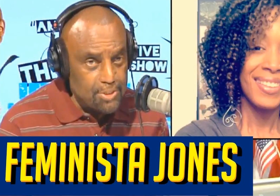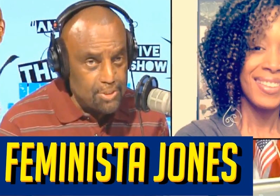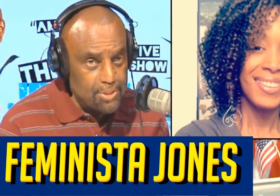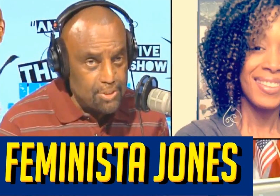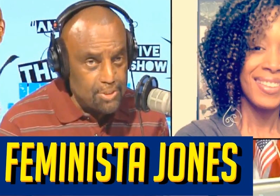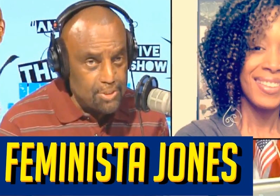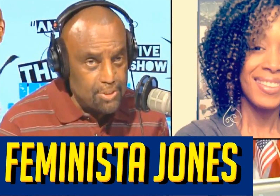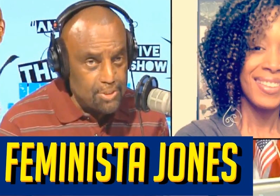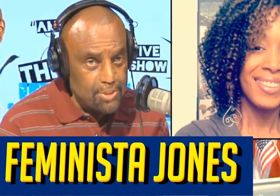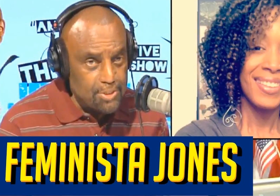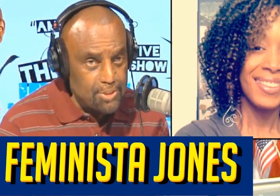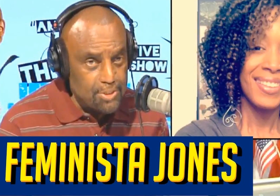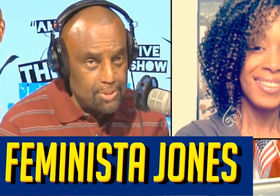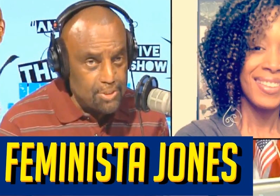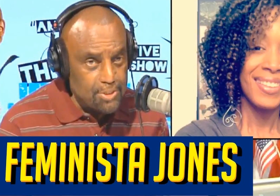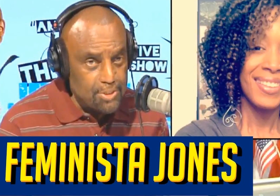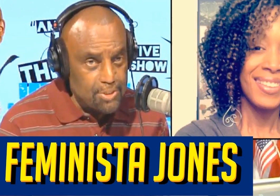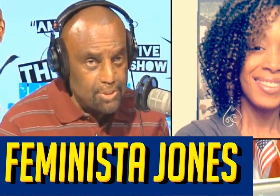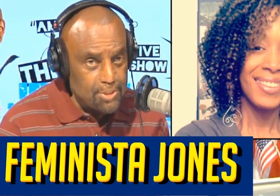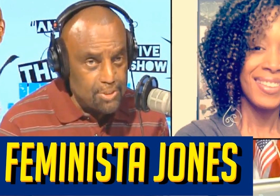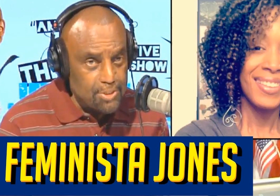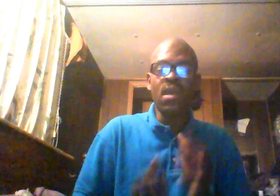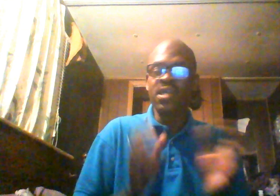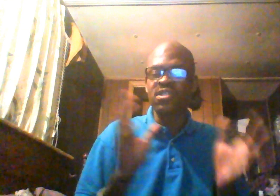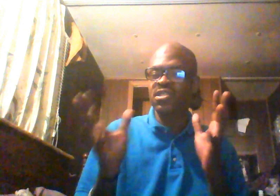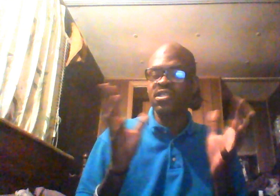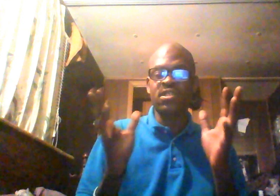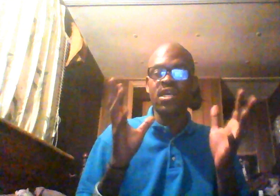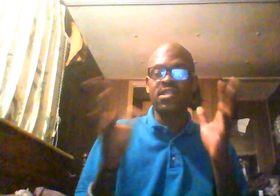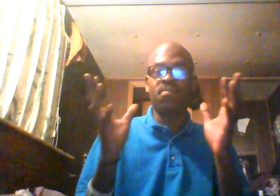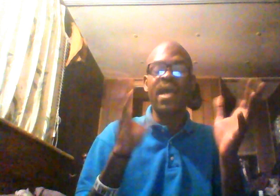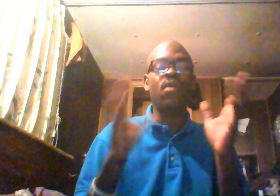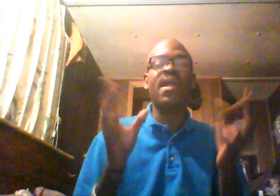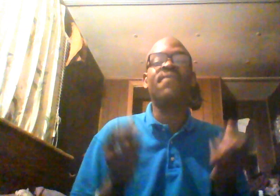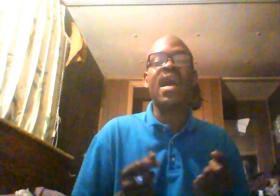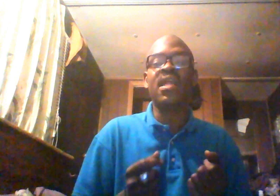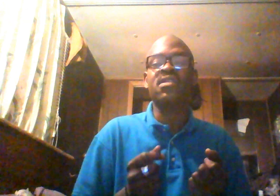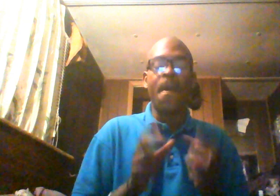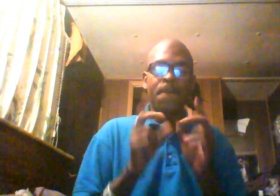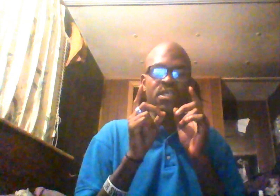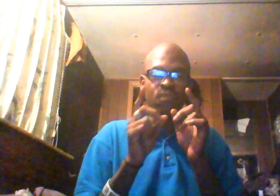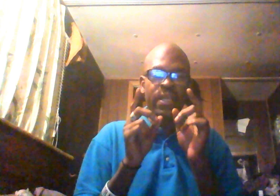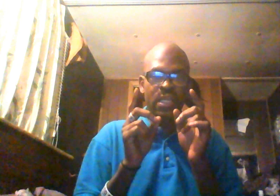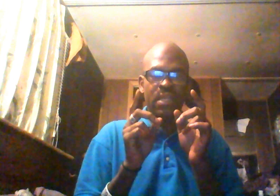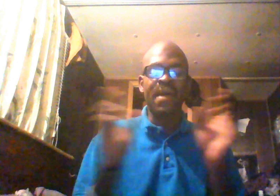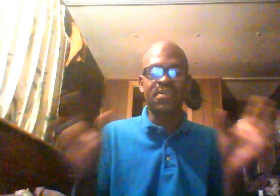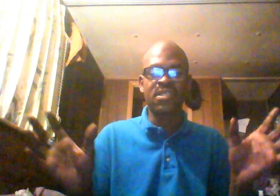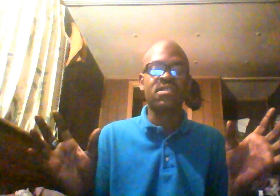person, they use a black face to go after a black person. It's black on black violence, but it's regulated by the system.